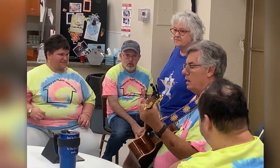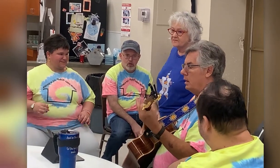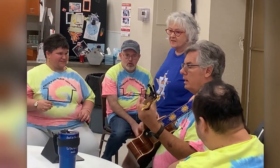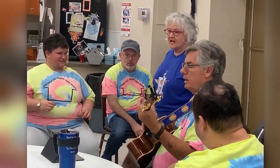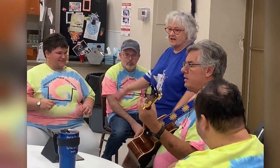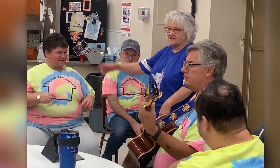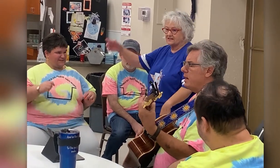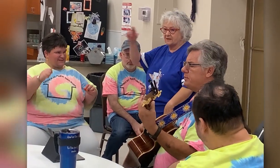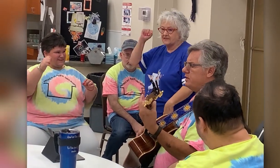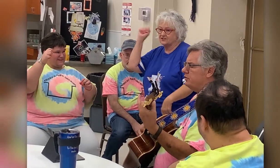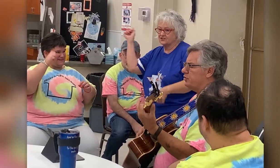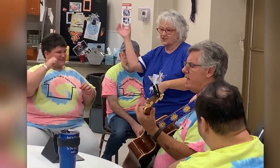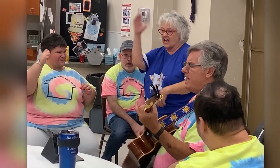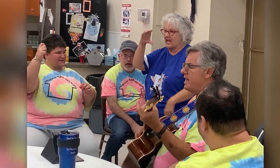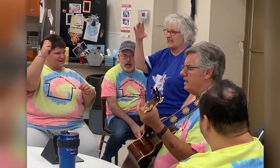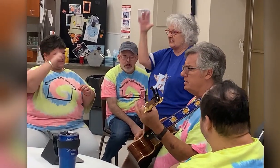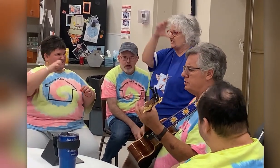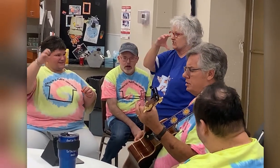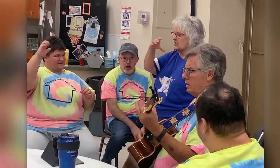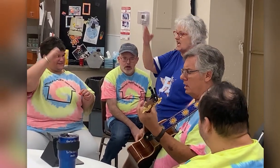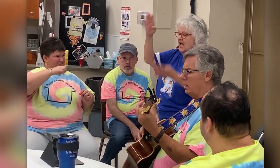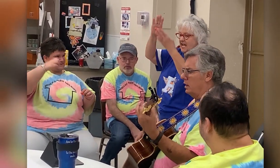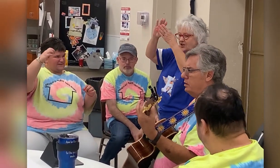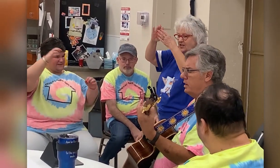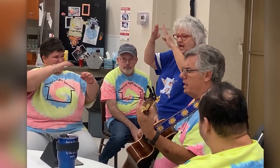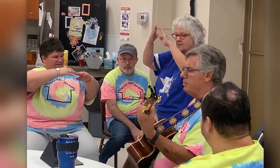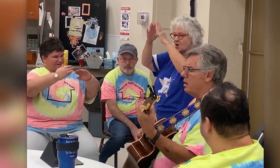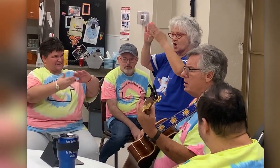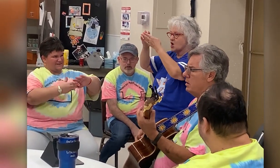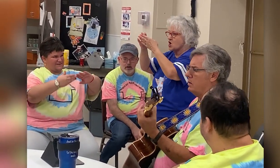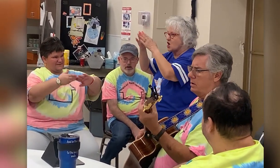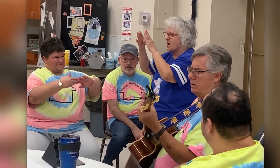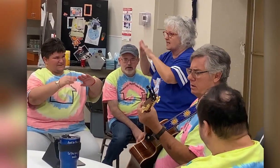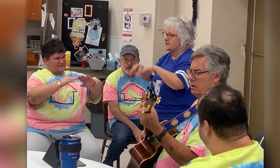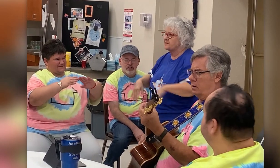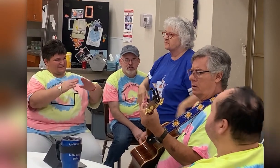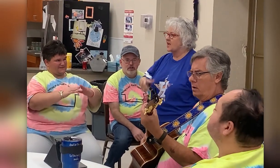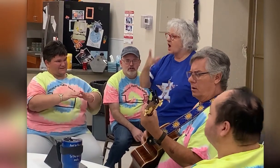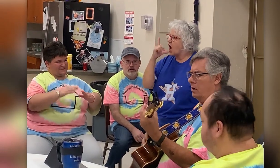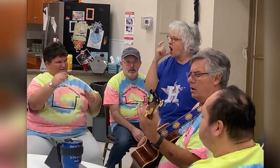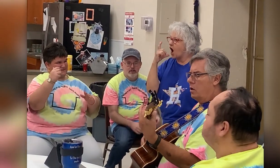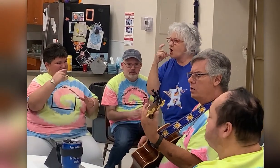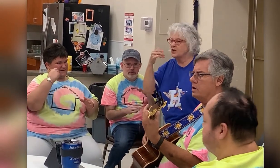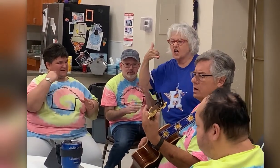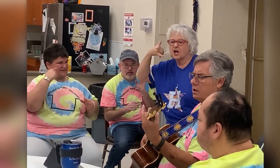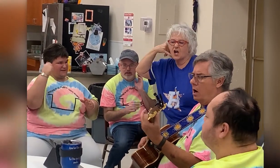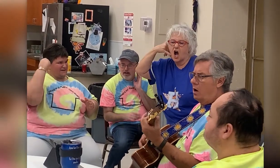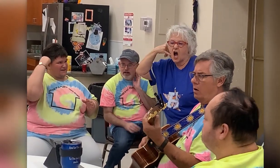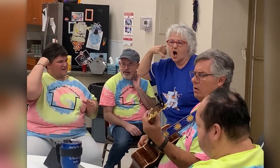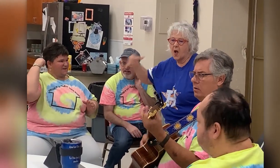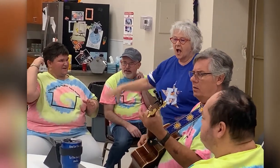There's something strange in the neighborhood Who did that call?